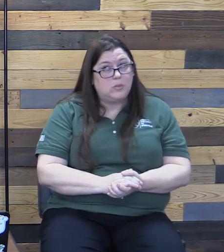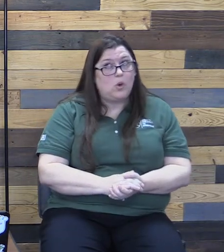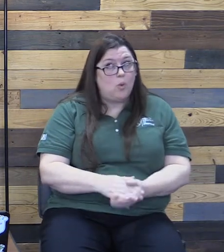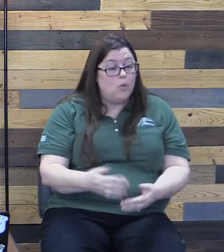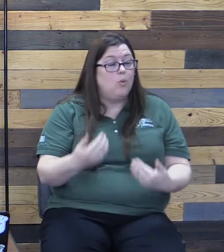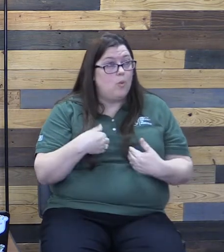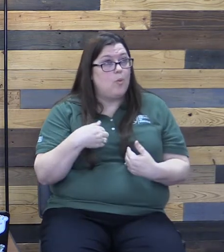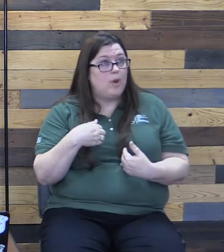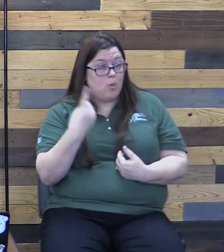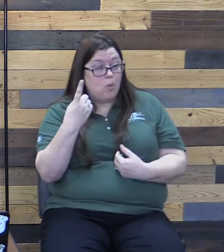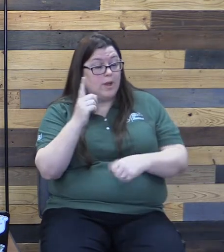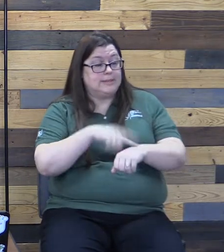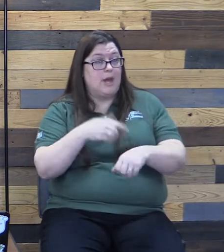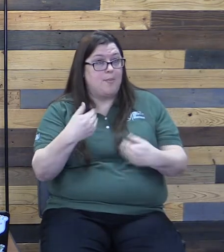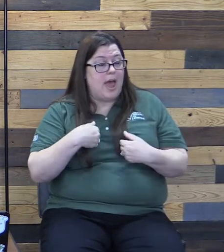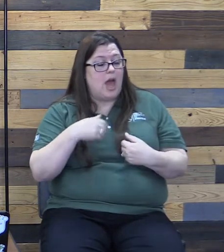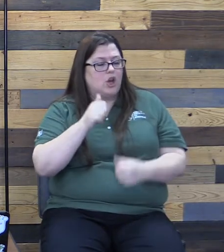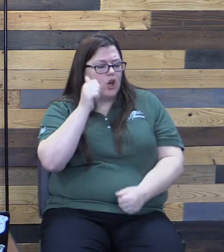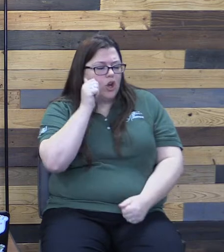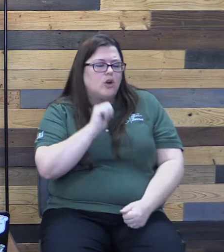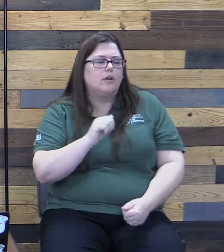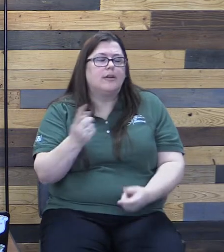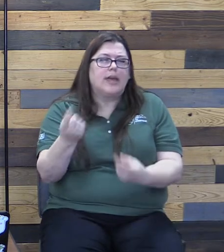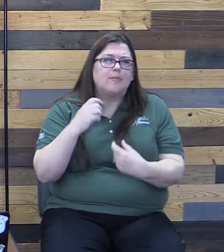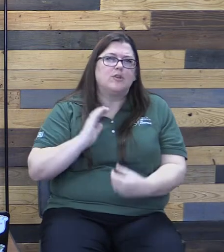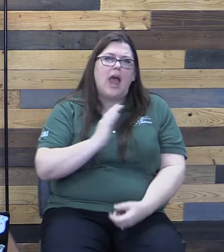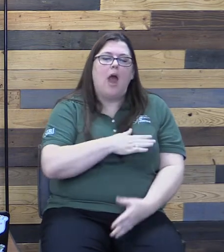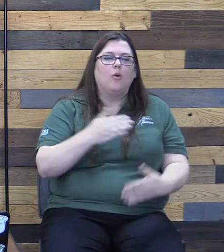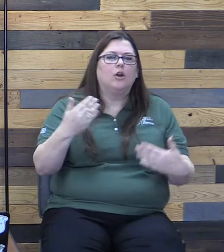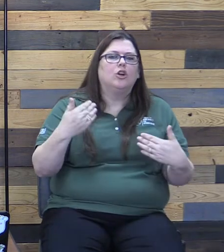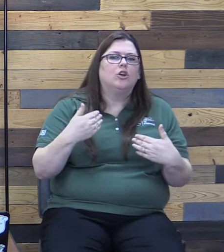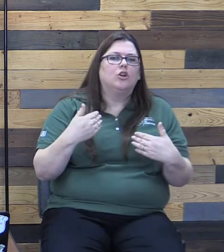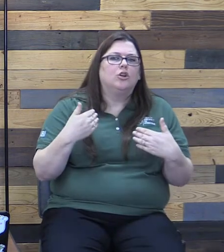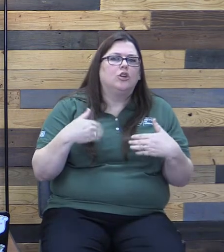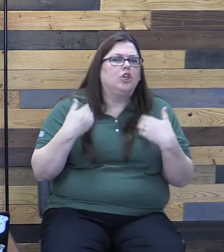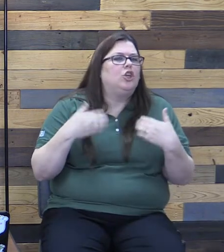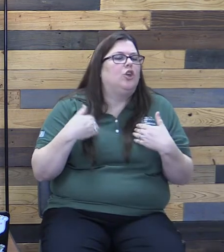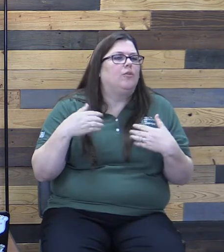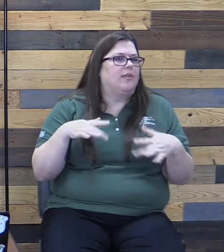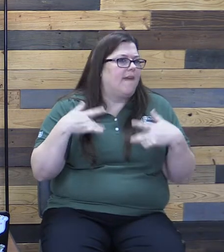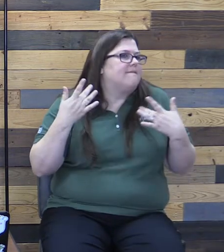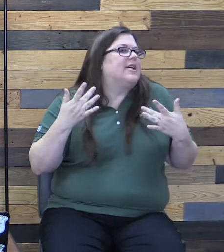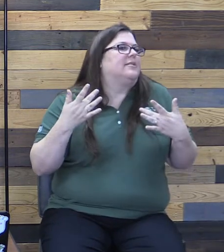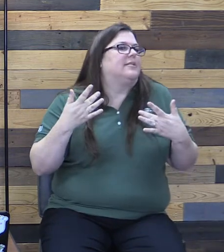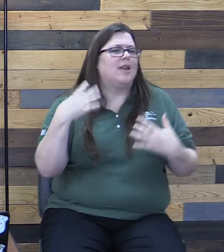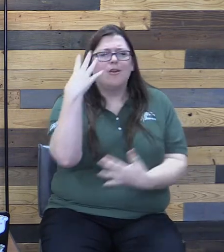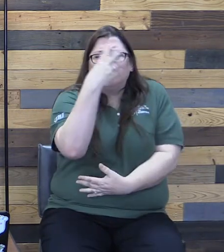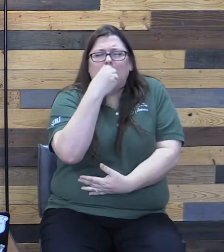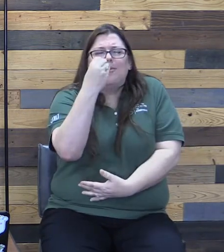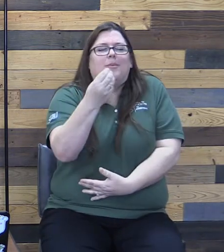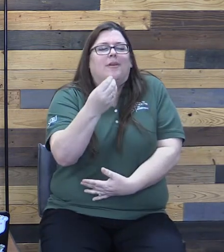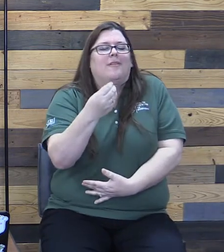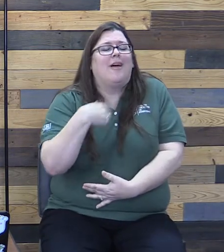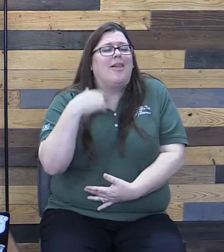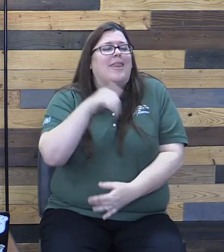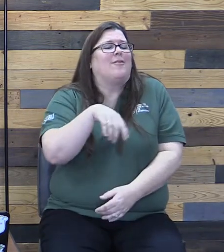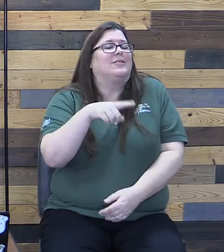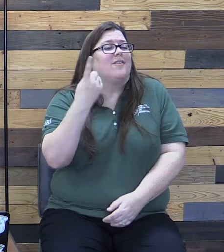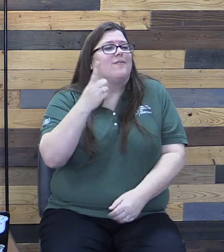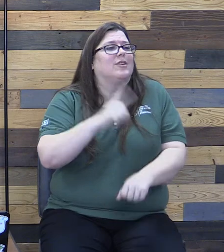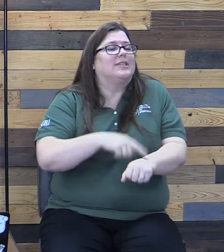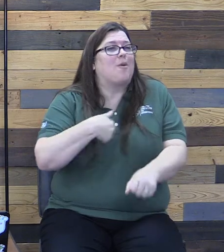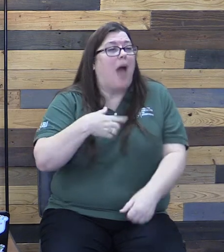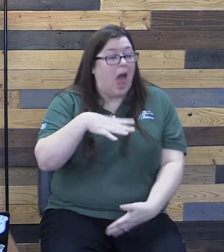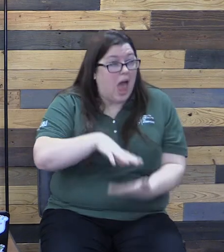one time come to our youth event, and it was beautiful, because that was the first time that I learned in person the